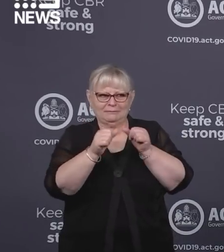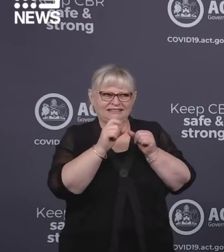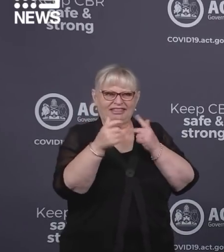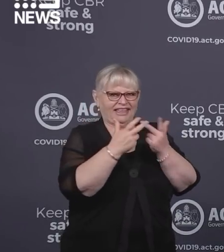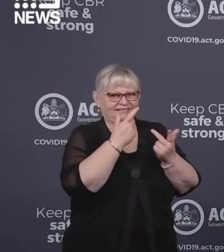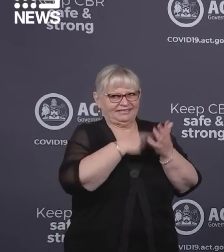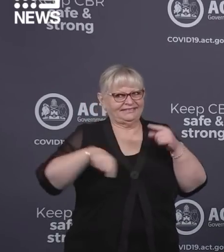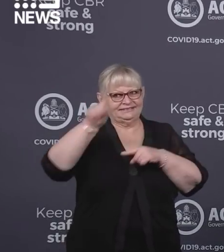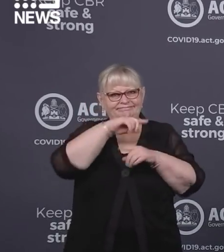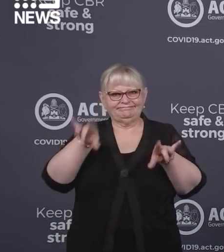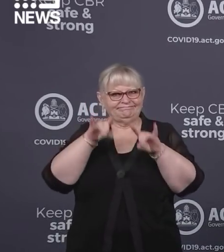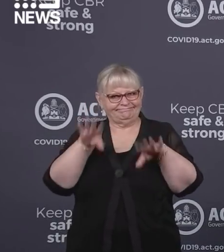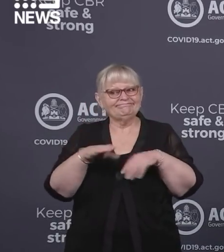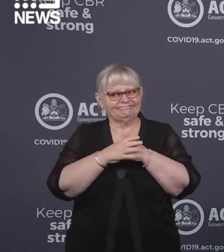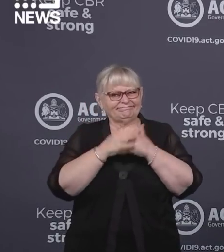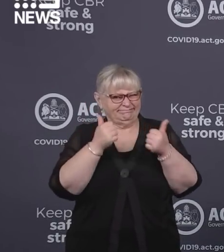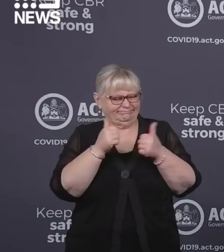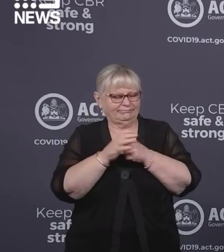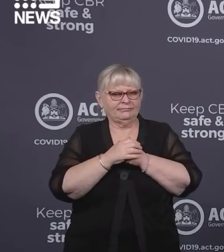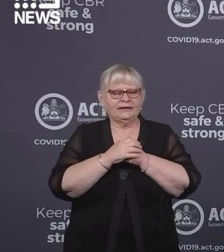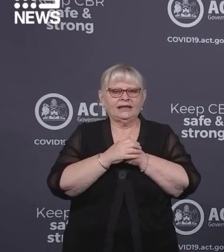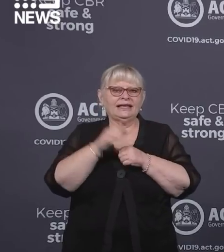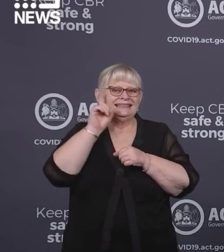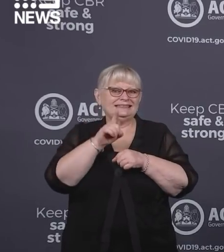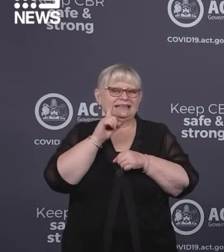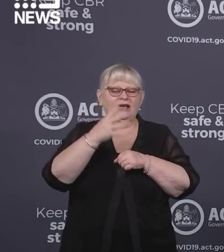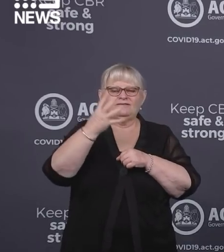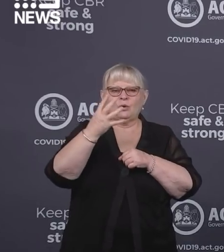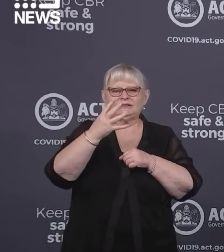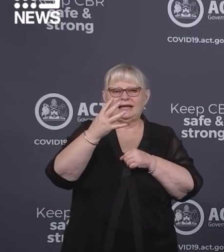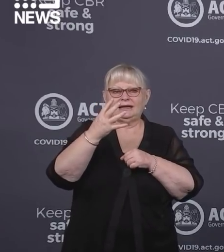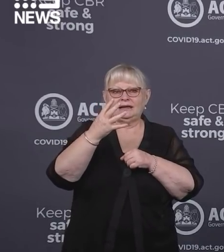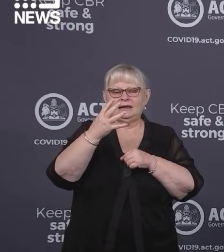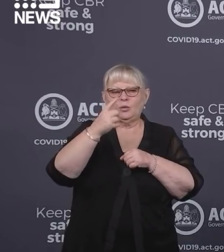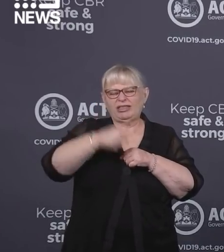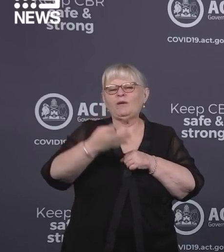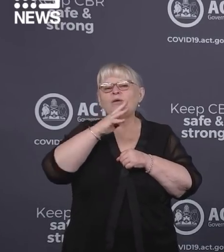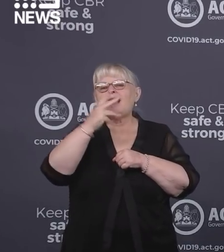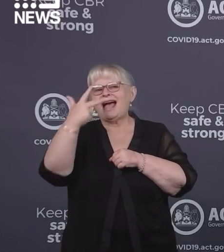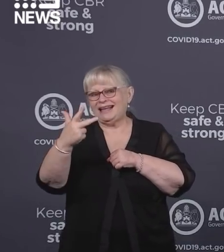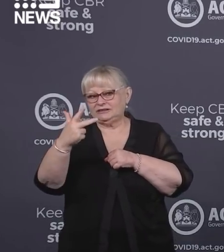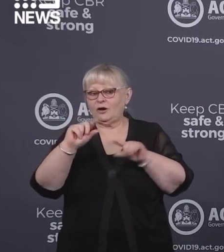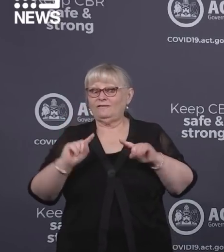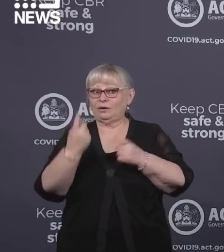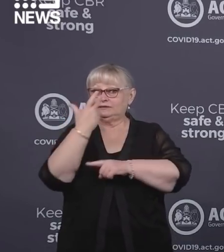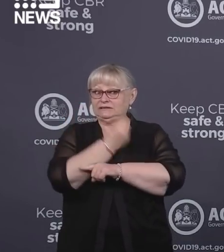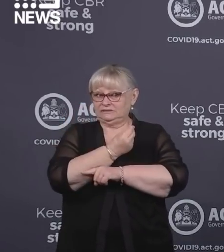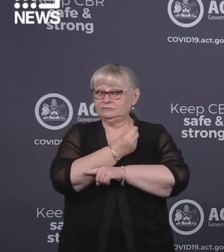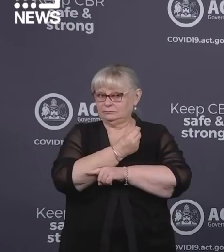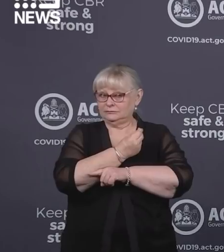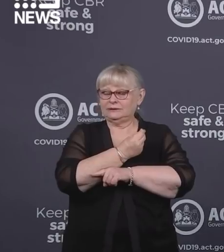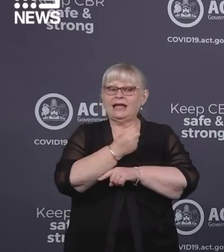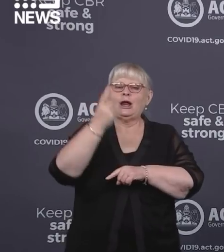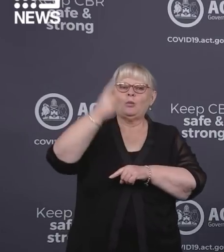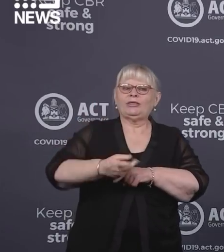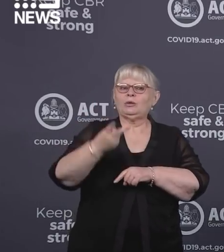national average. Yesterday 1,408 first doses were administered at ACT government clinics and